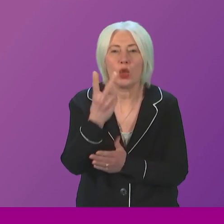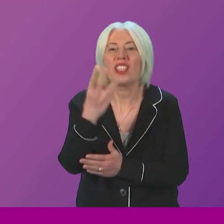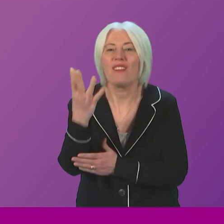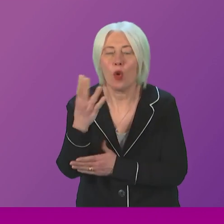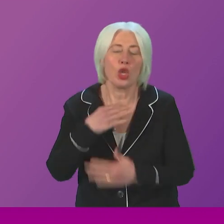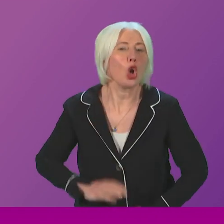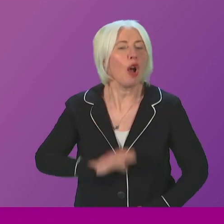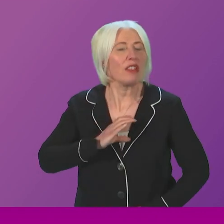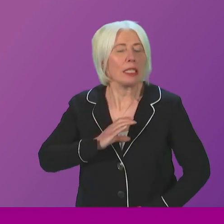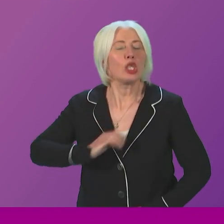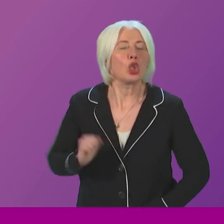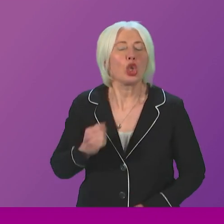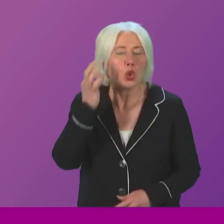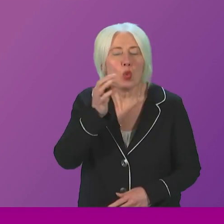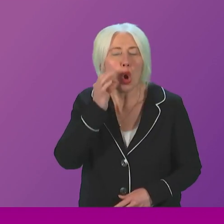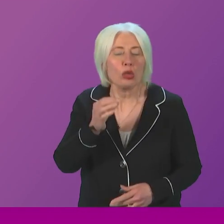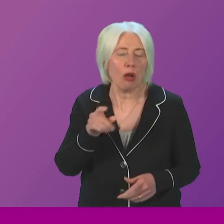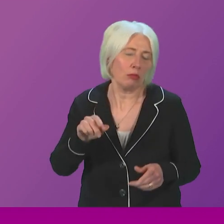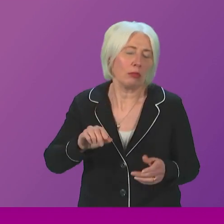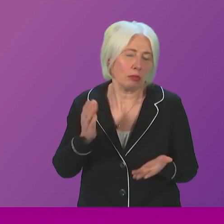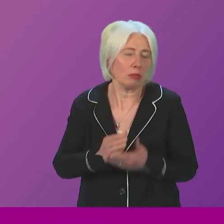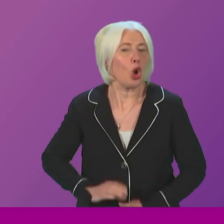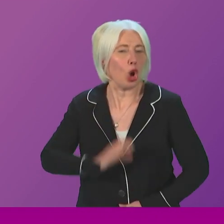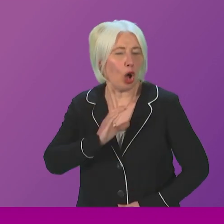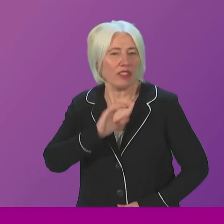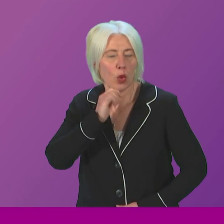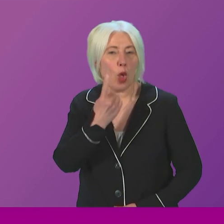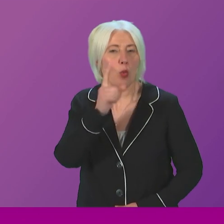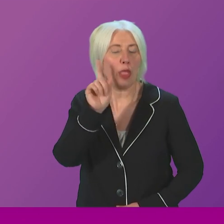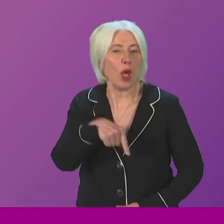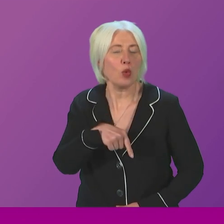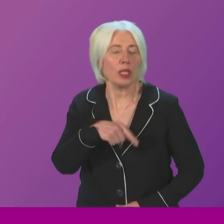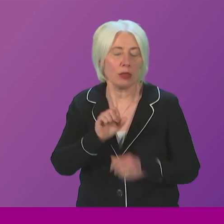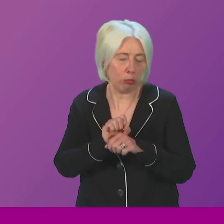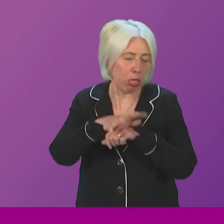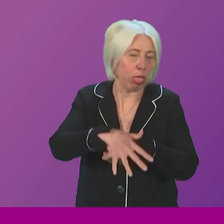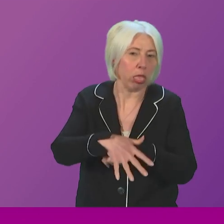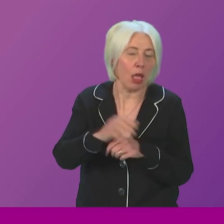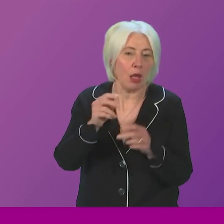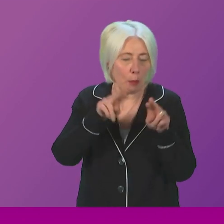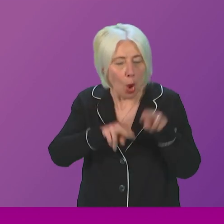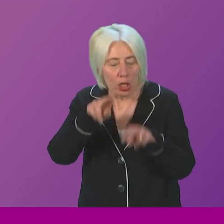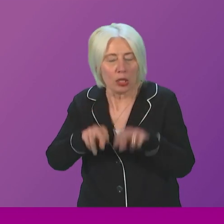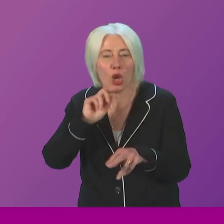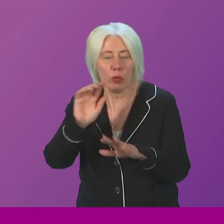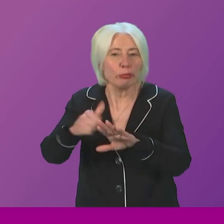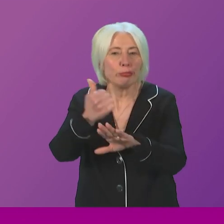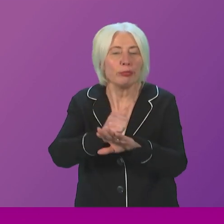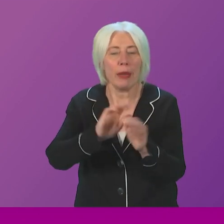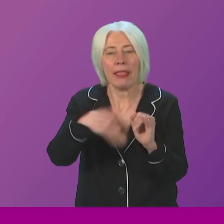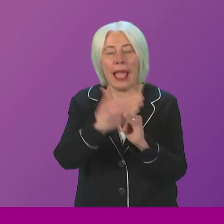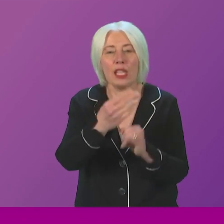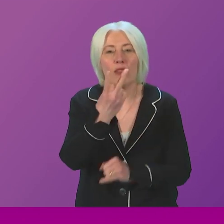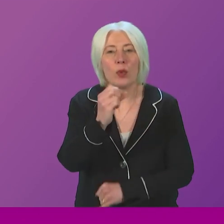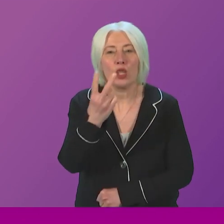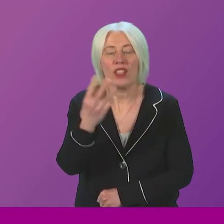still confident that Scottish Water remains confident that we'll have those 1,000 spill monitors in place by the end of 2024. I'm happy